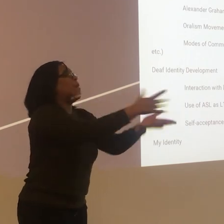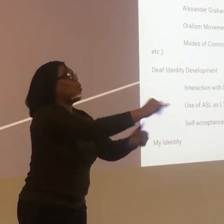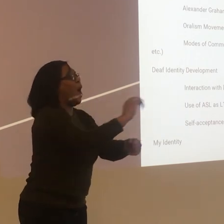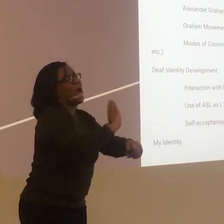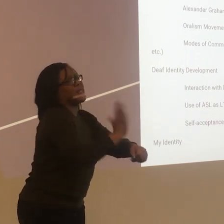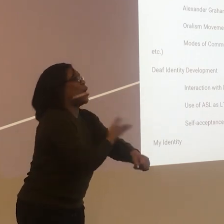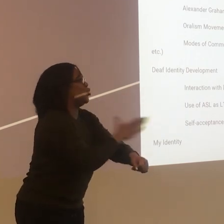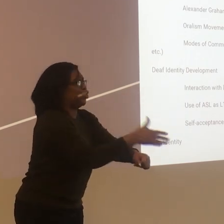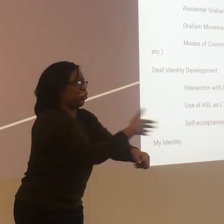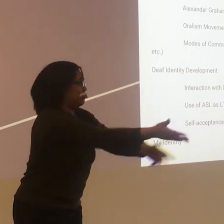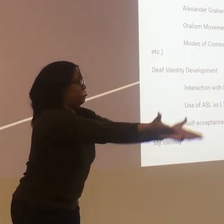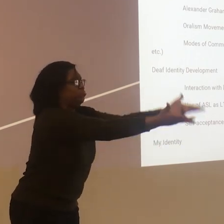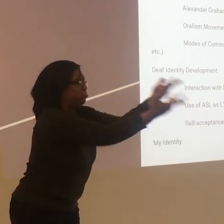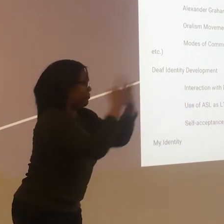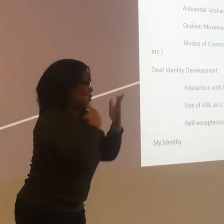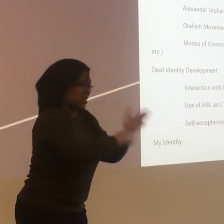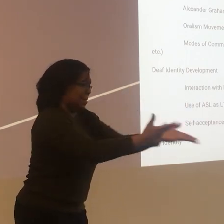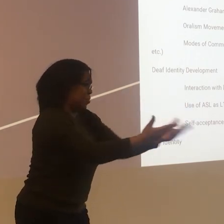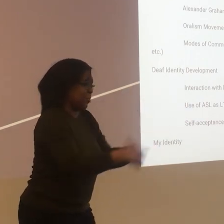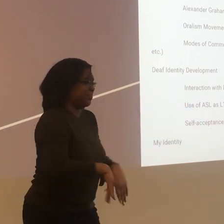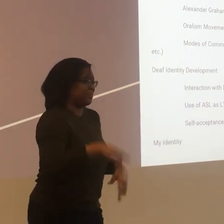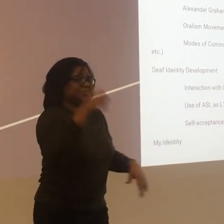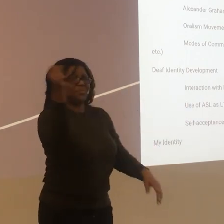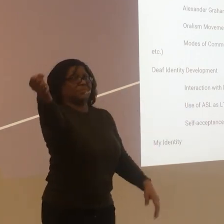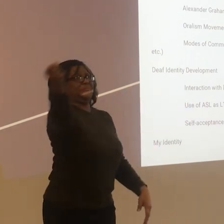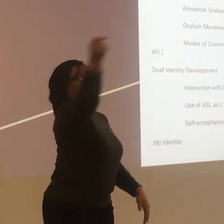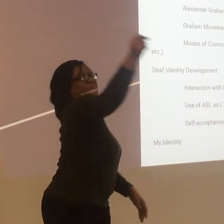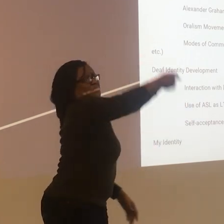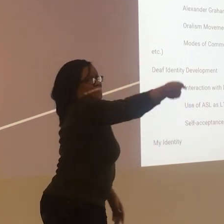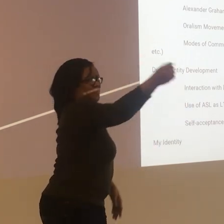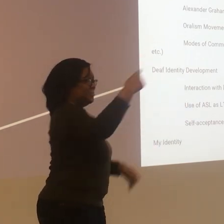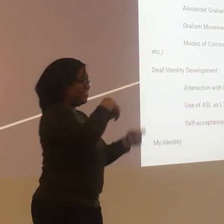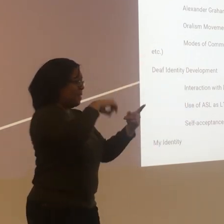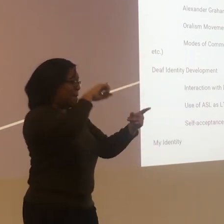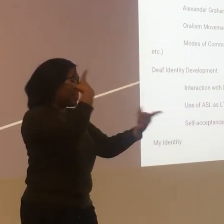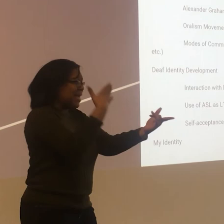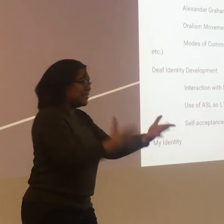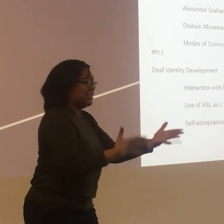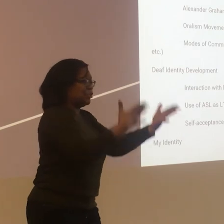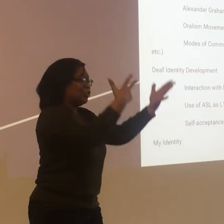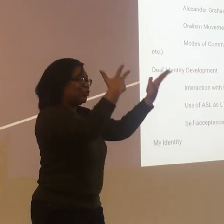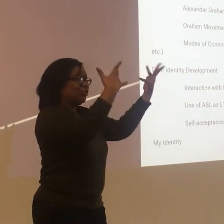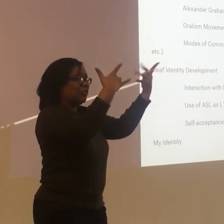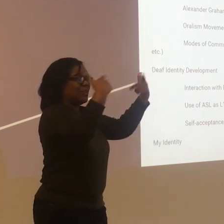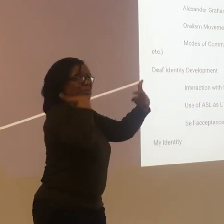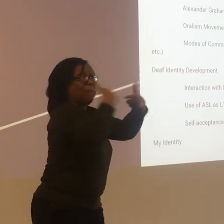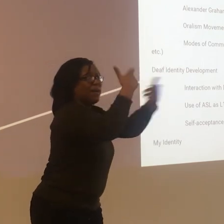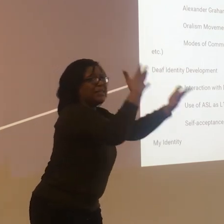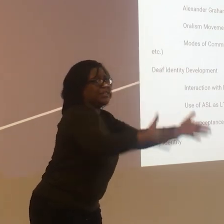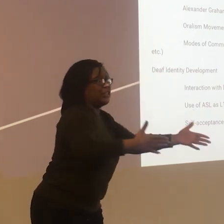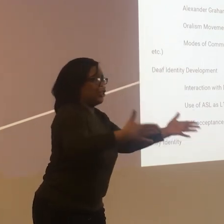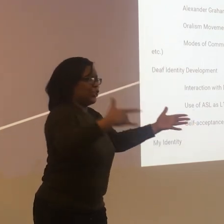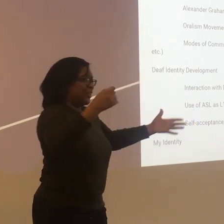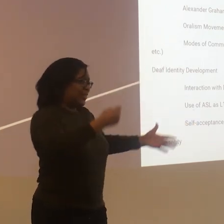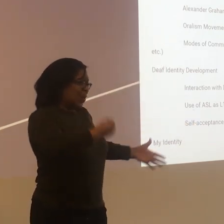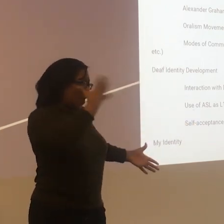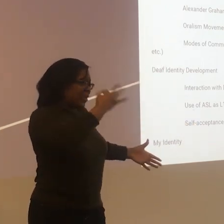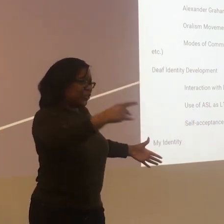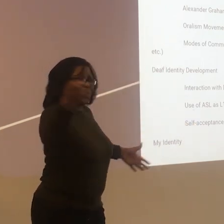Okay. I'll give you an example. Music. You know, just for an example. You get an interpreter there. Well, first off, you have the singer is